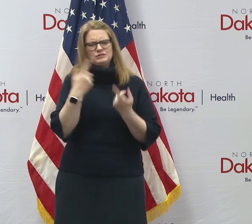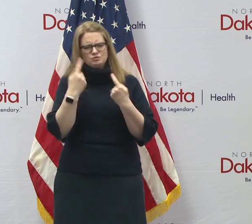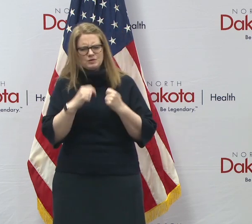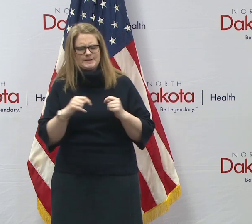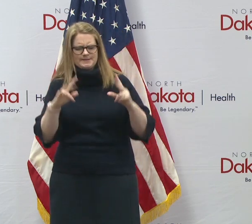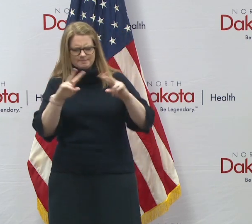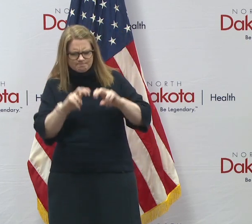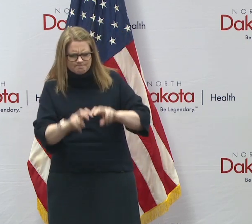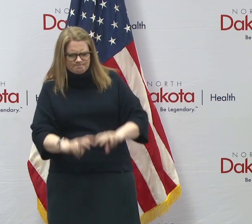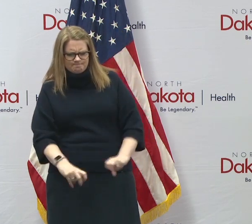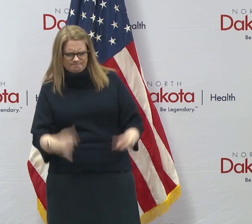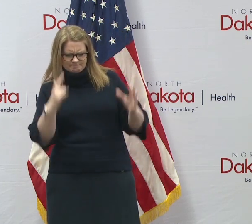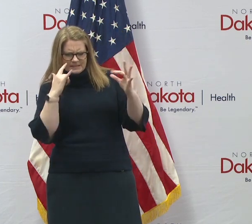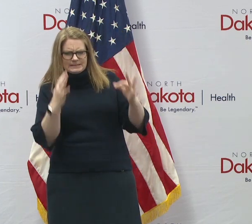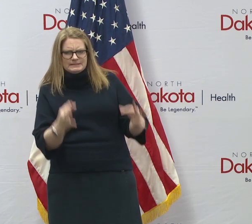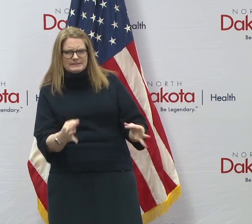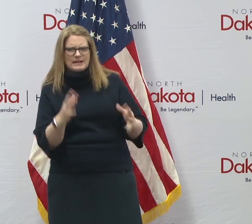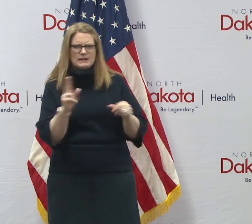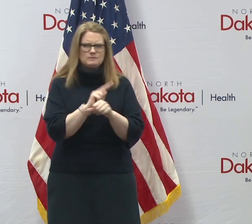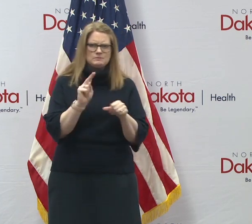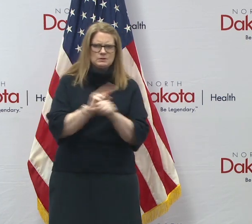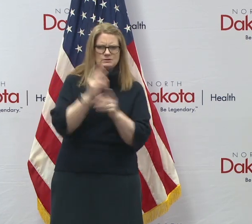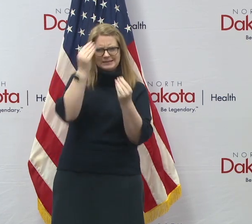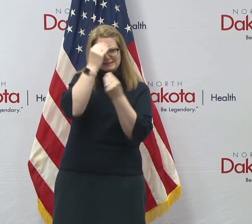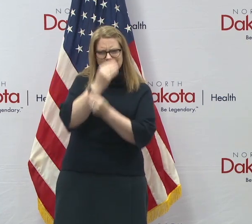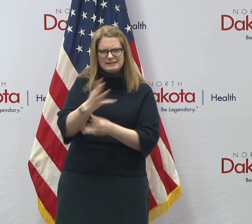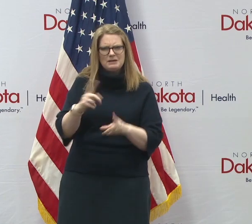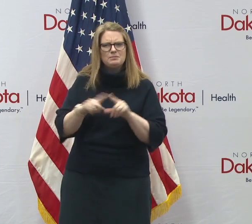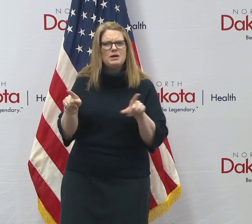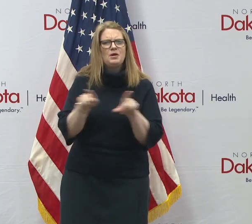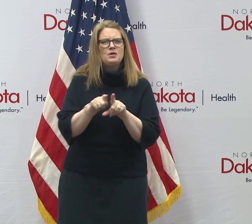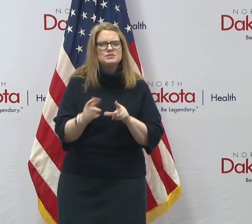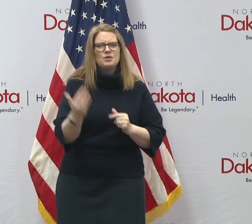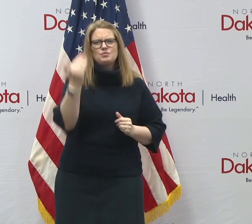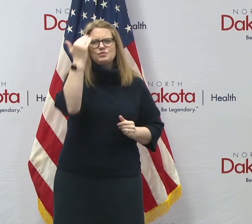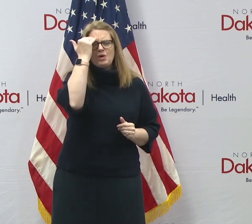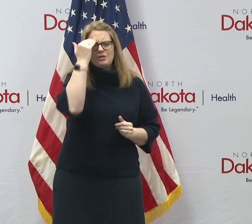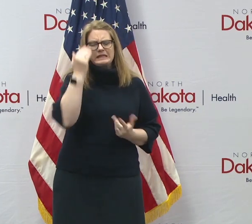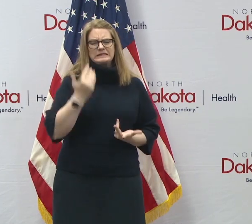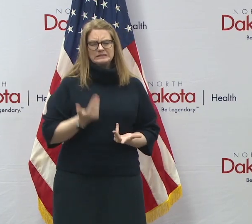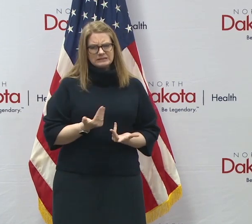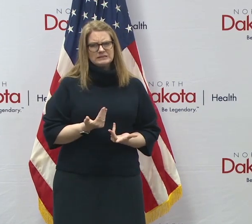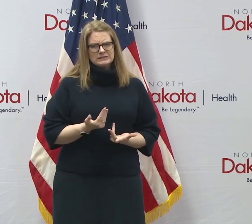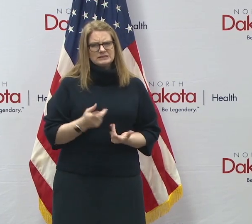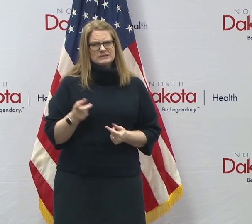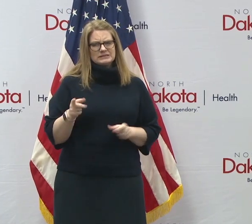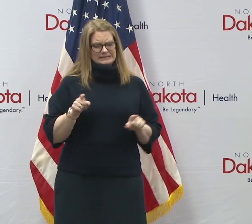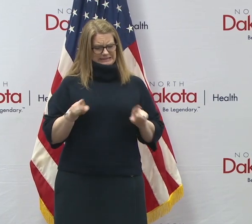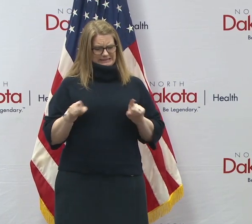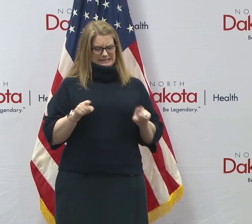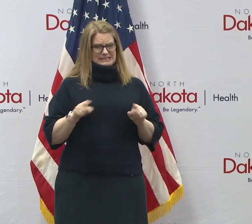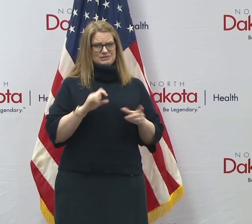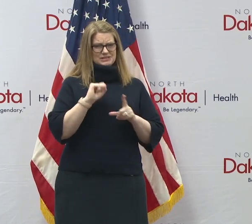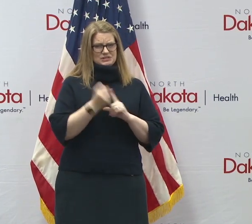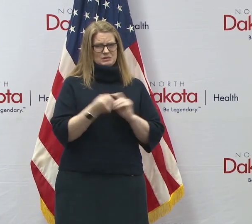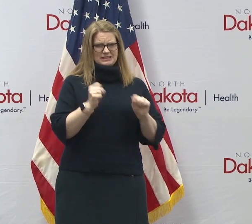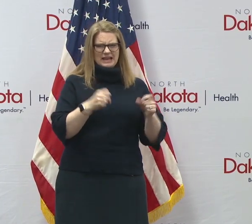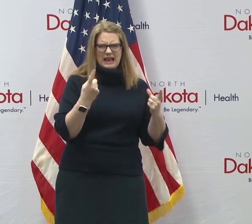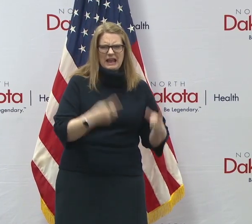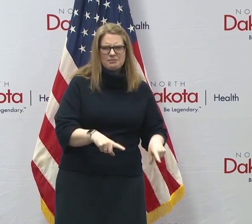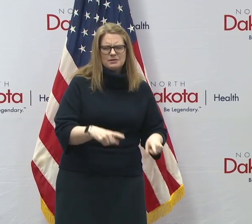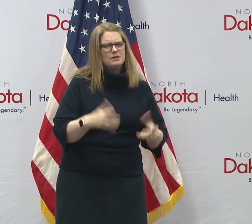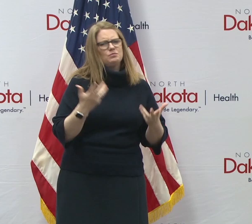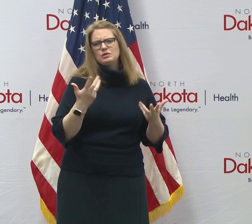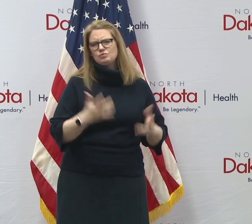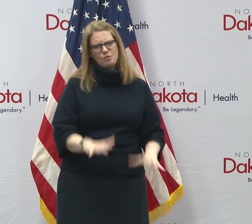pragmatically using data, but leading with our heart to make sure that we're protecting ourselves against